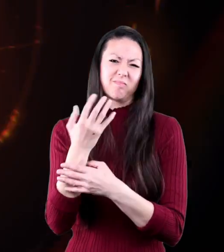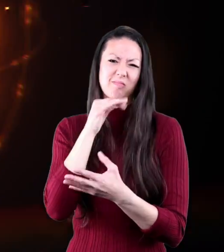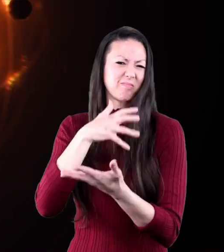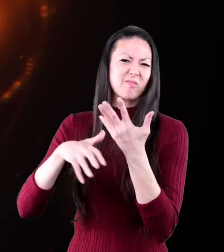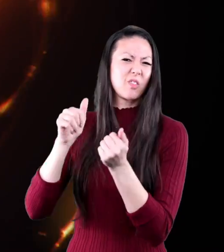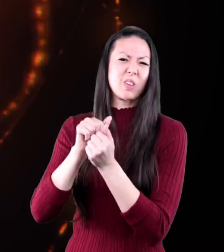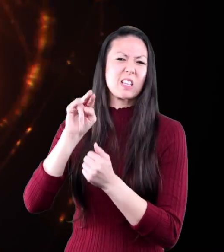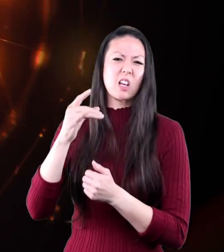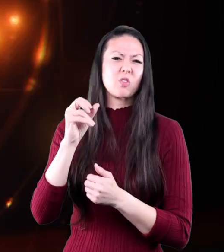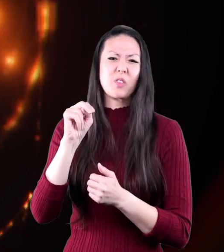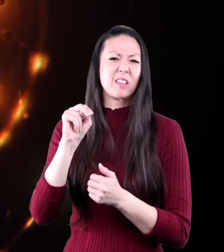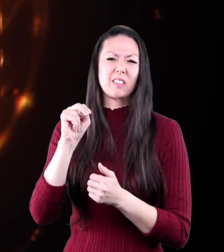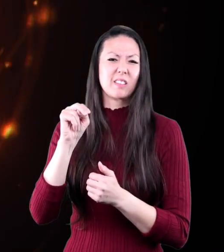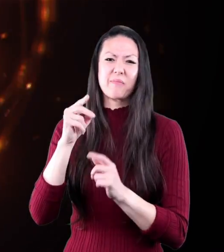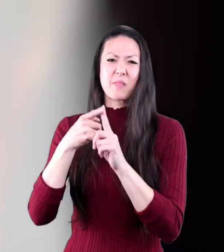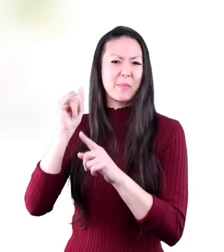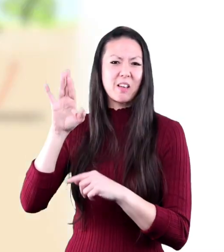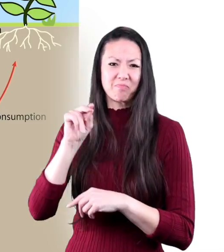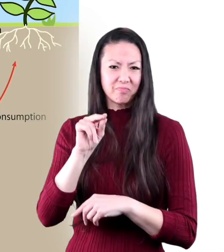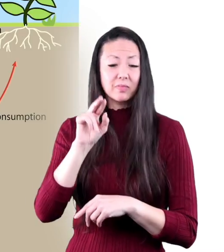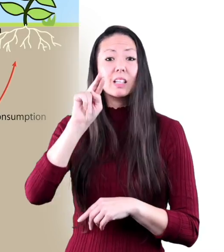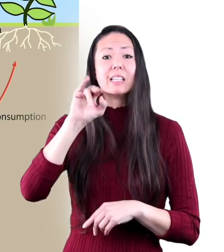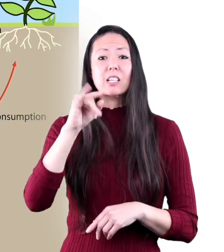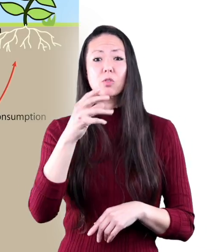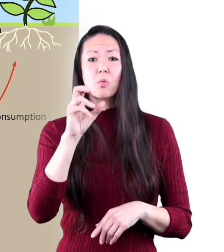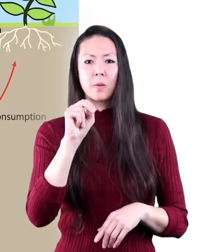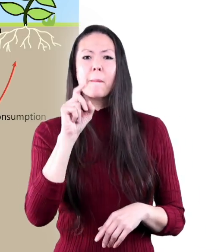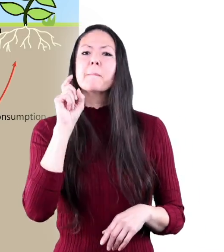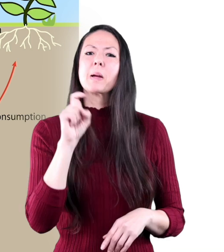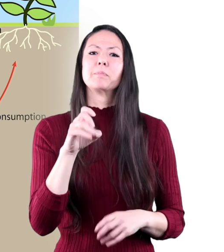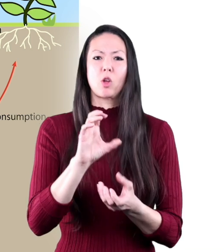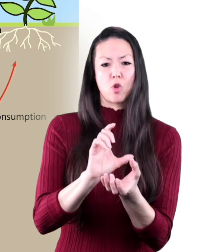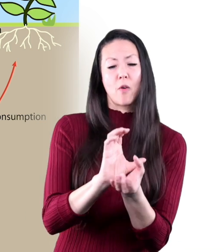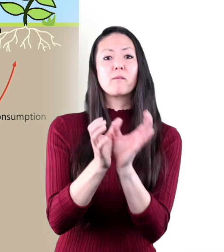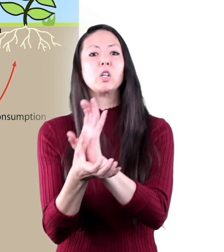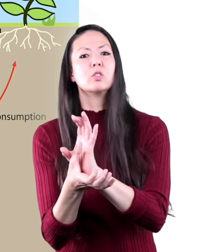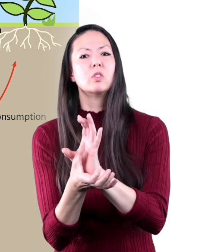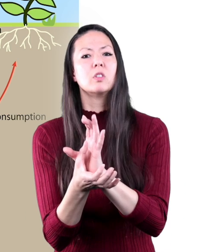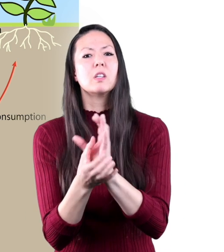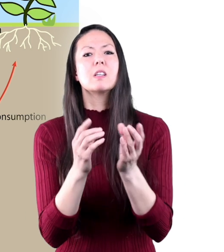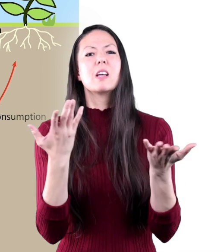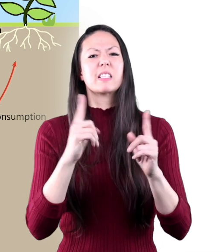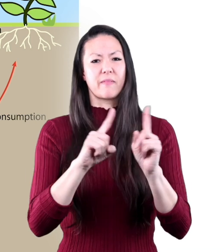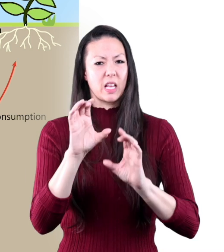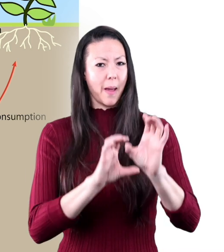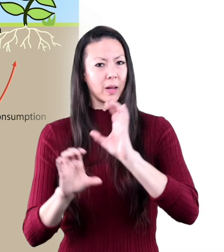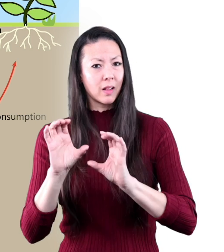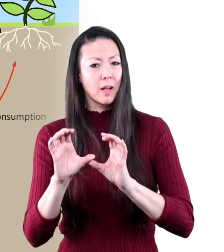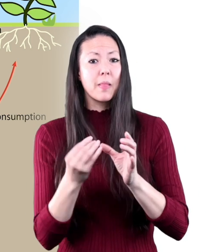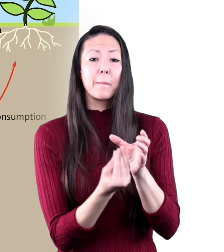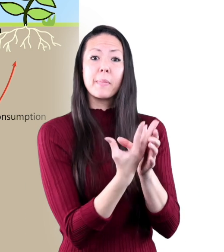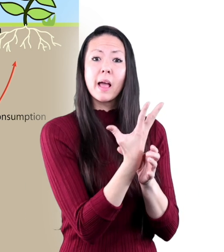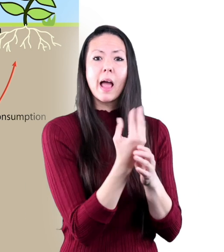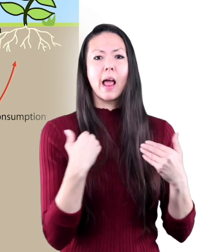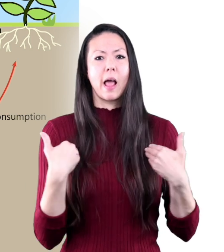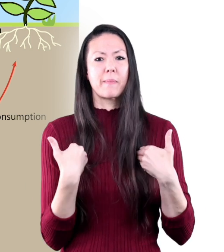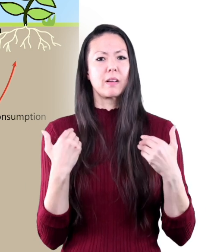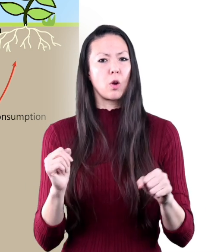nitrogen directly from the air nitrogen must be converted into different chemical forms that plants and animals can use